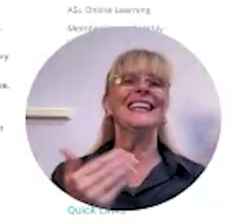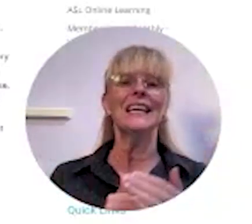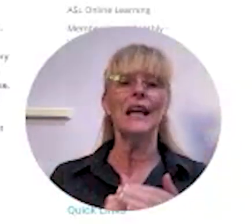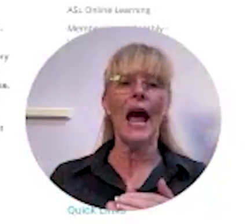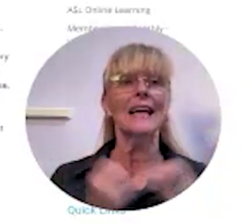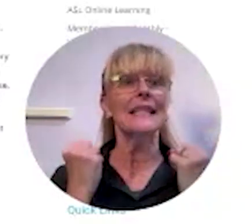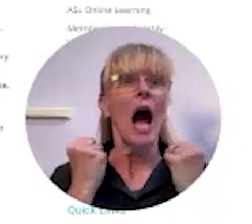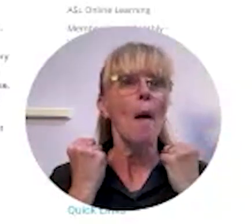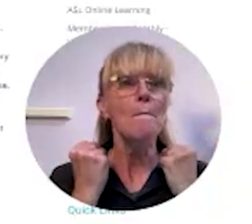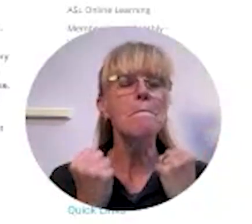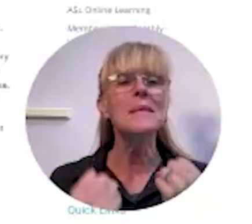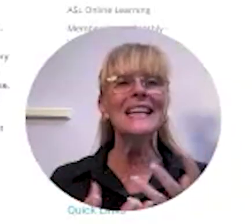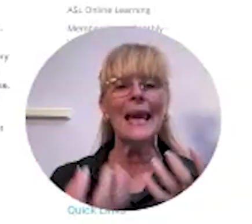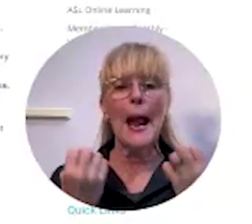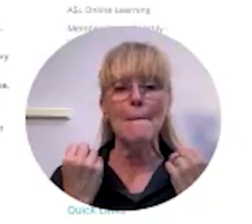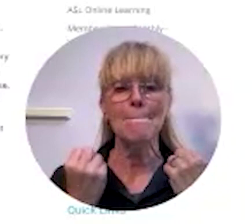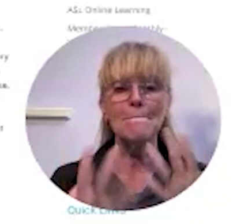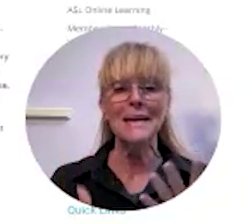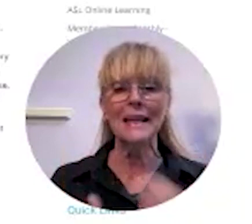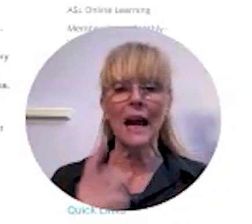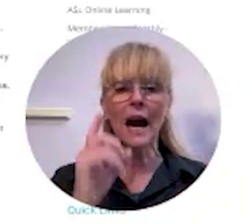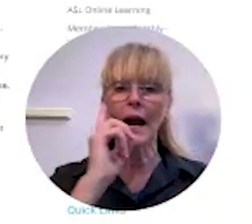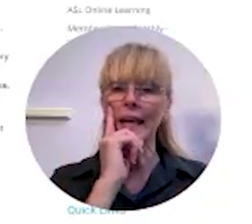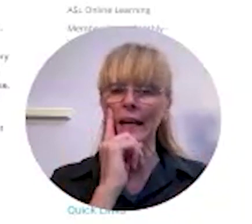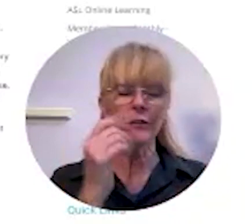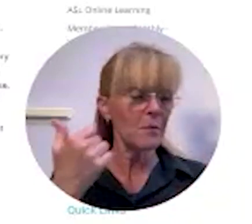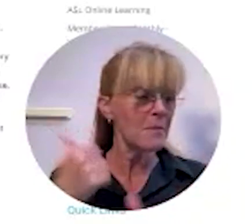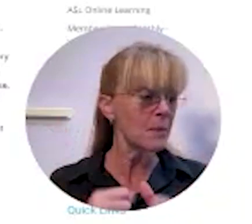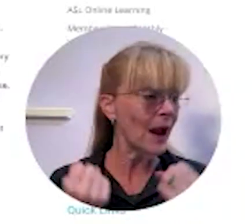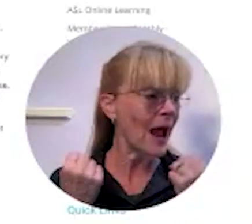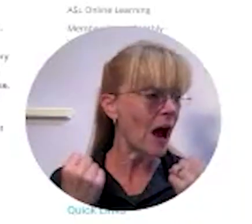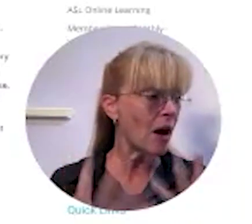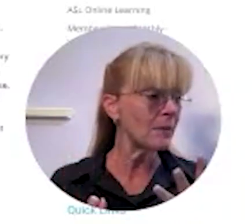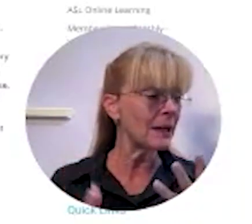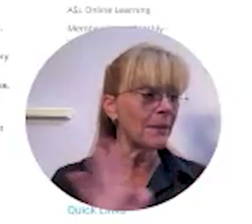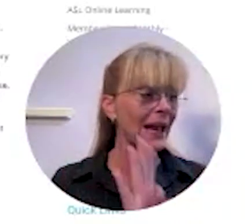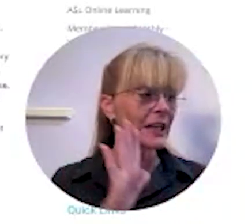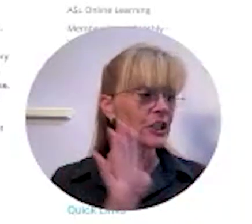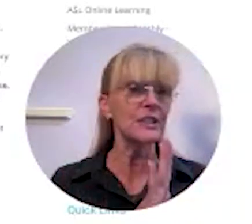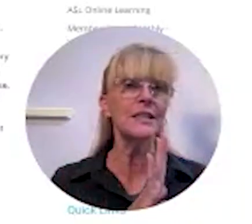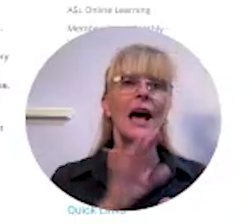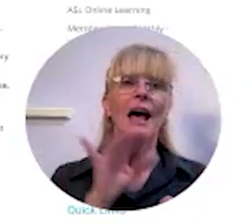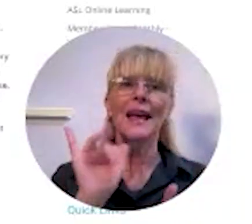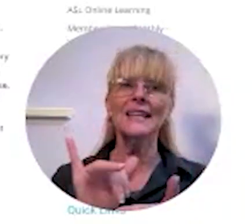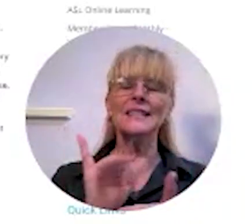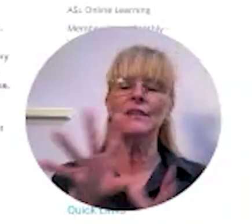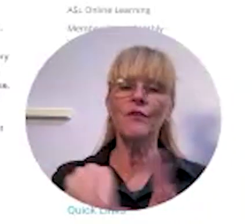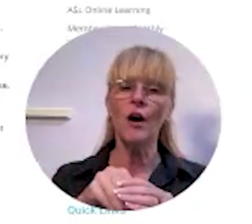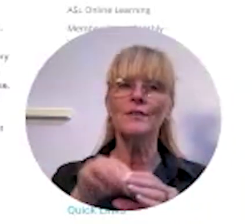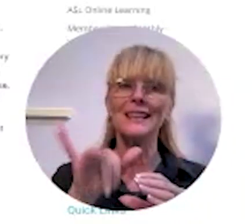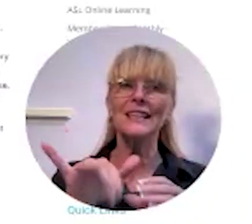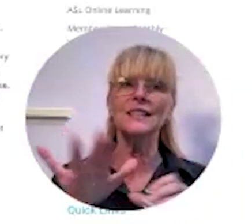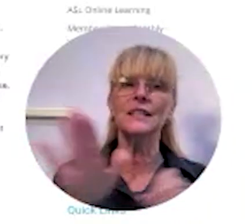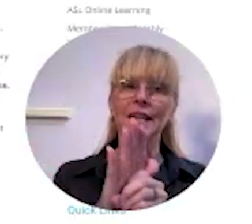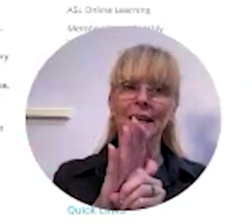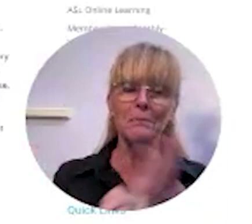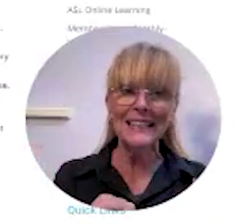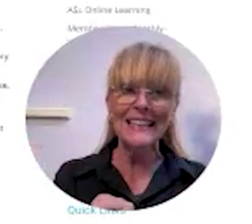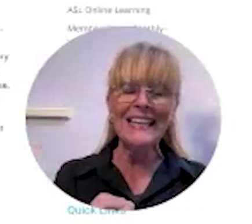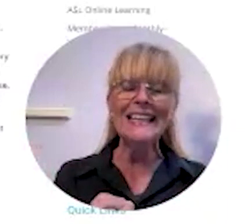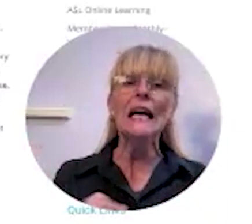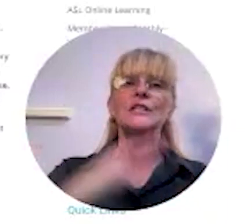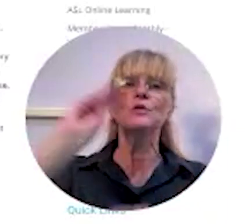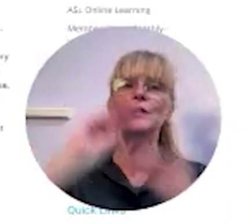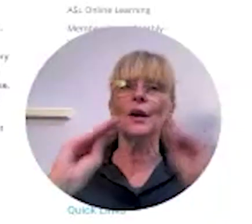one again has many many i can't even remember how many pages it is involved in this it's a